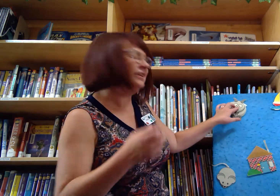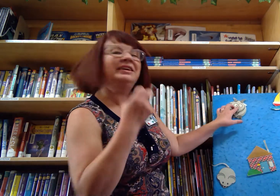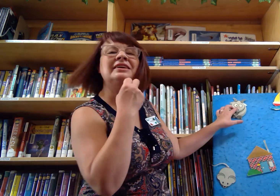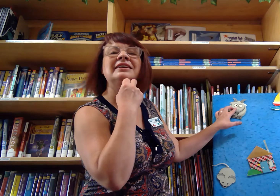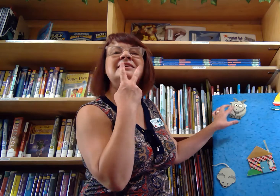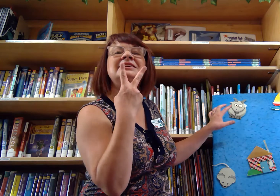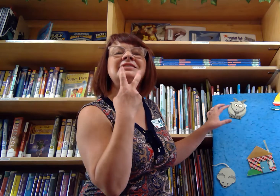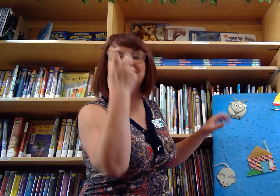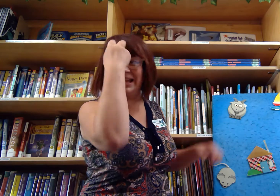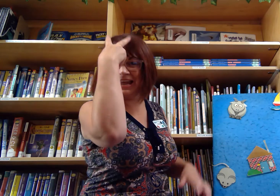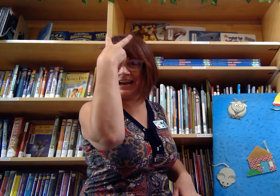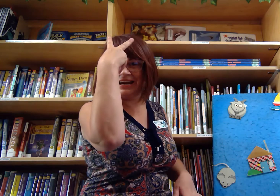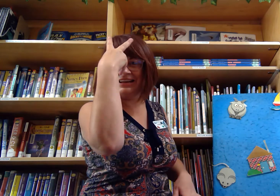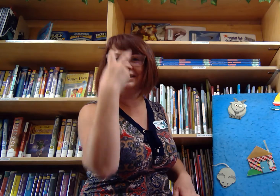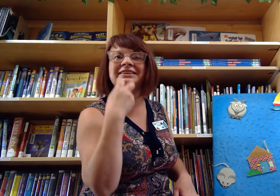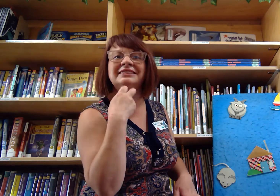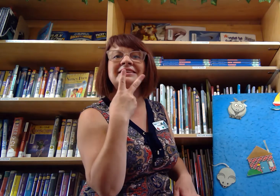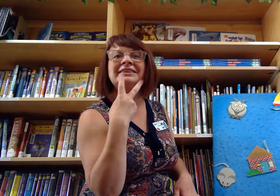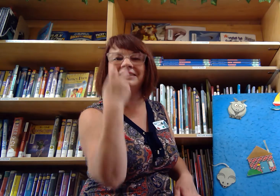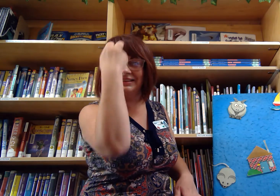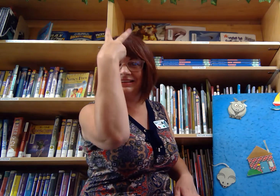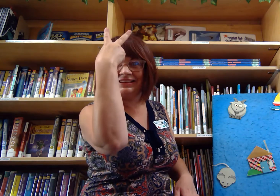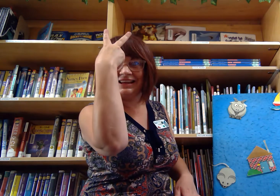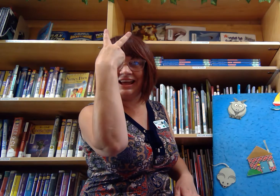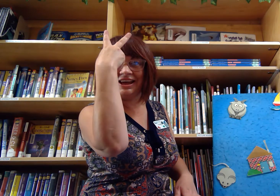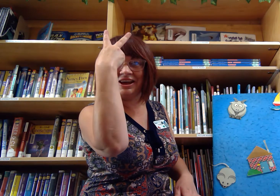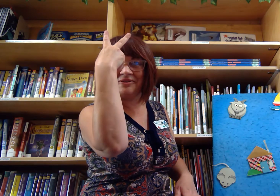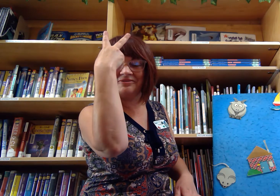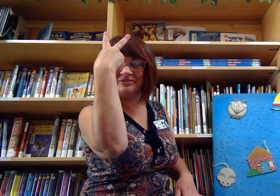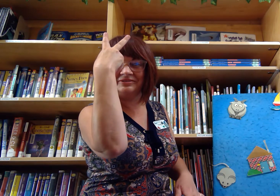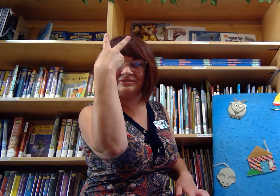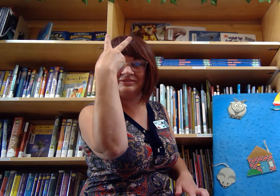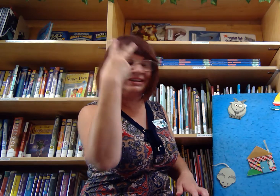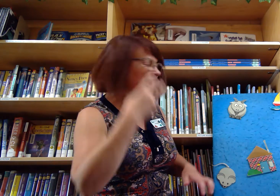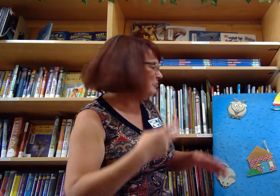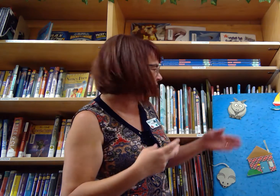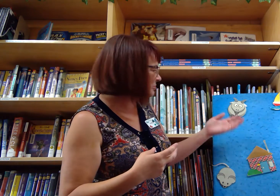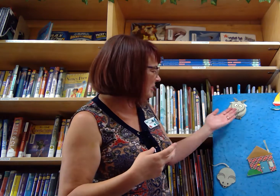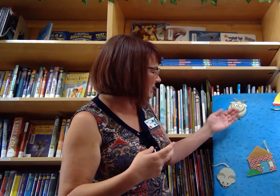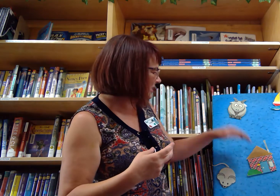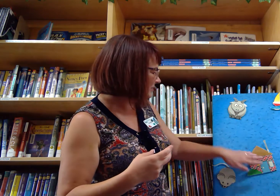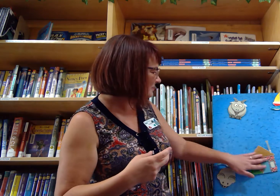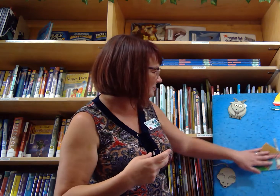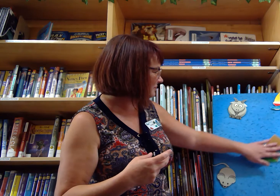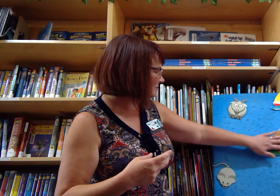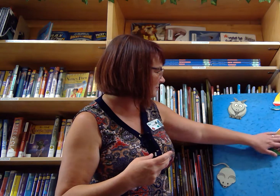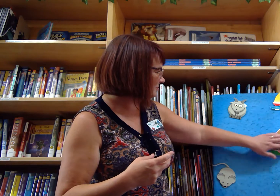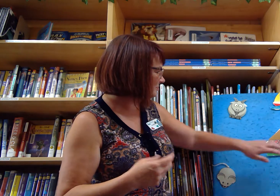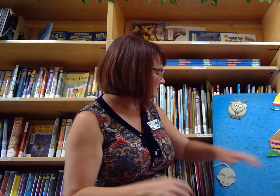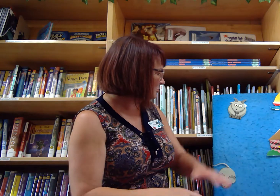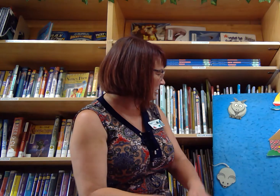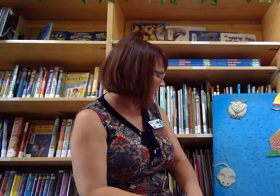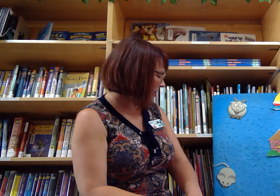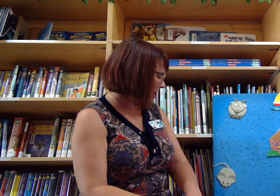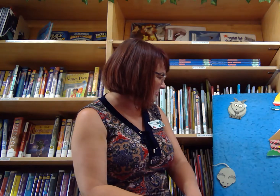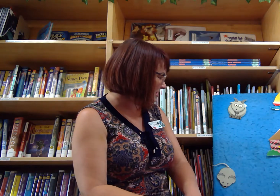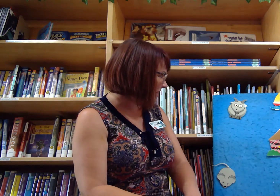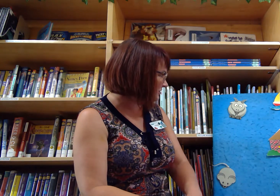Here's our sign. A goat! And put him in a... Hmm. We have house left